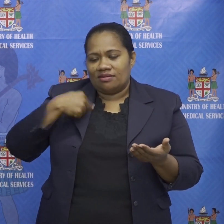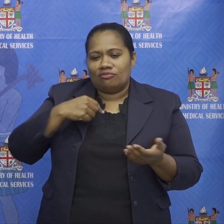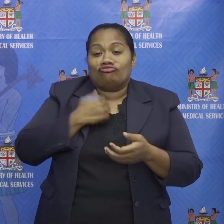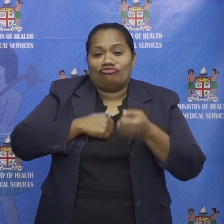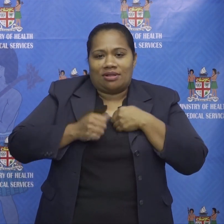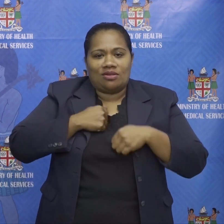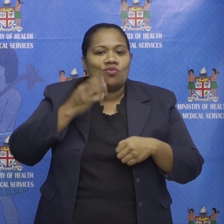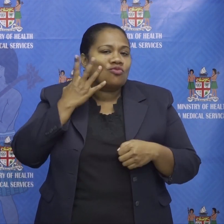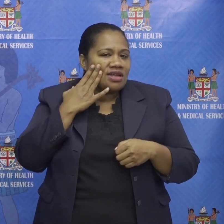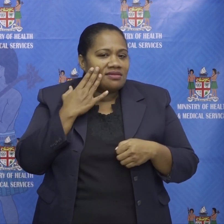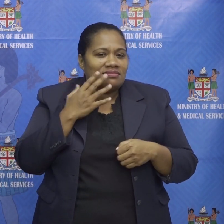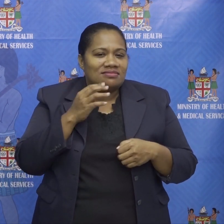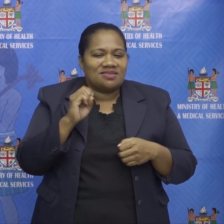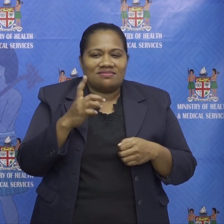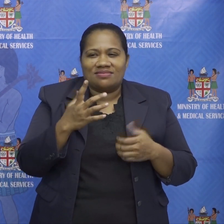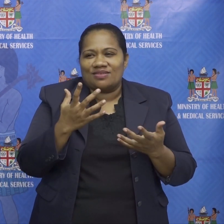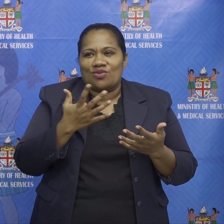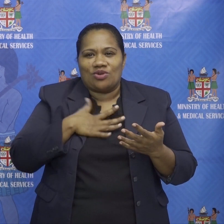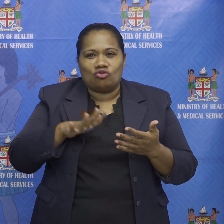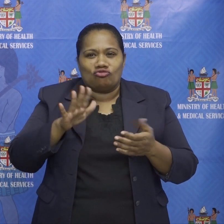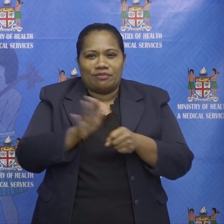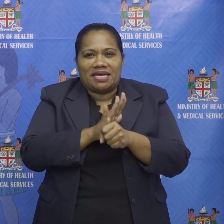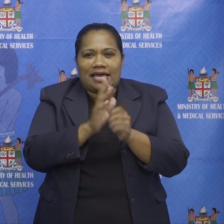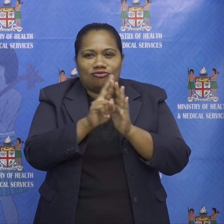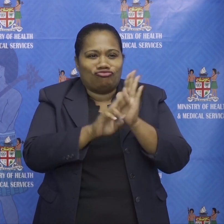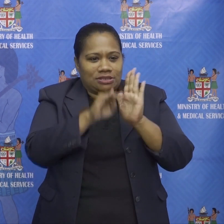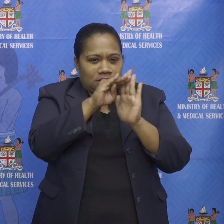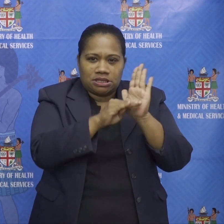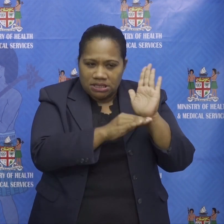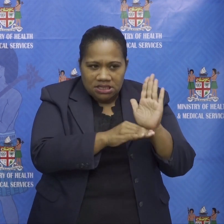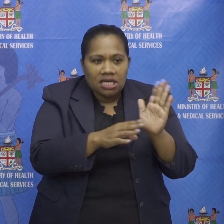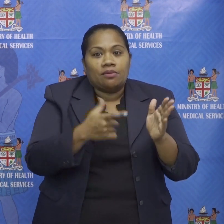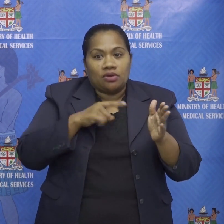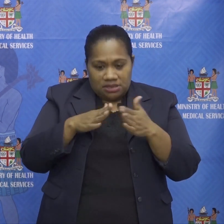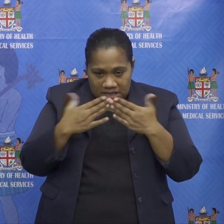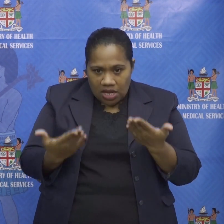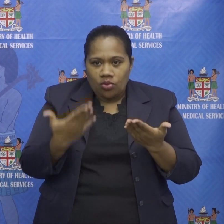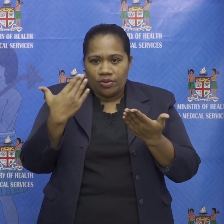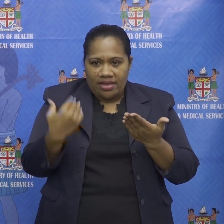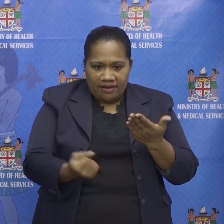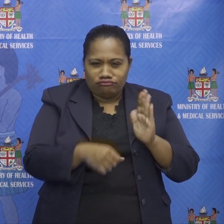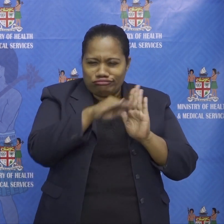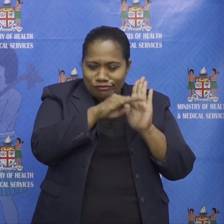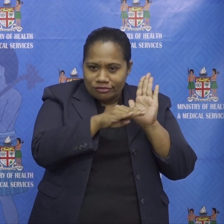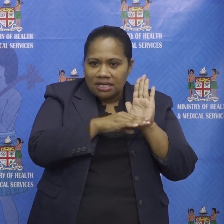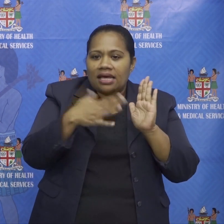because now that we've made it mandatory now that we've got a pass going out